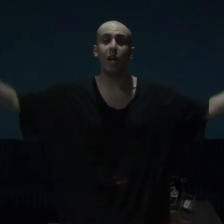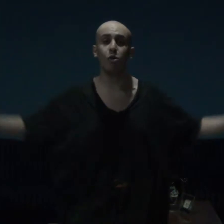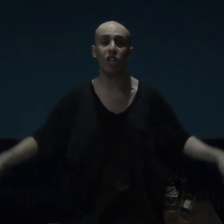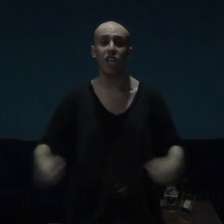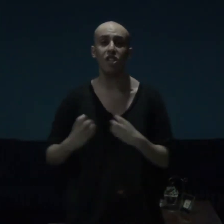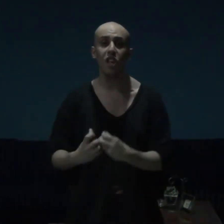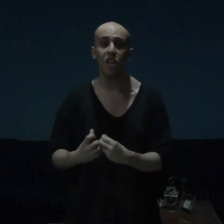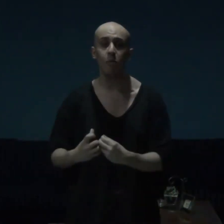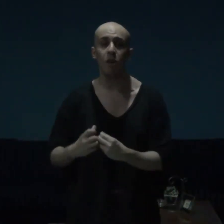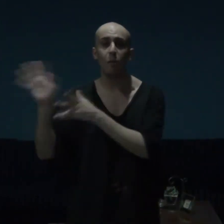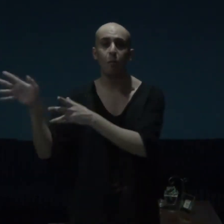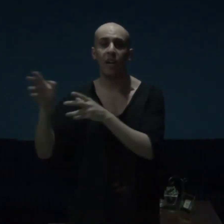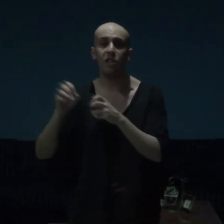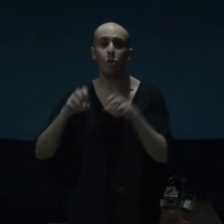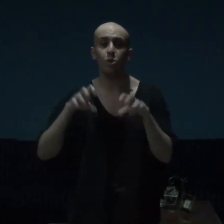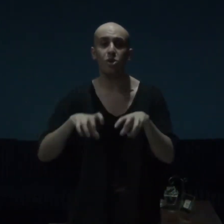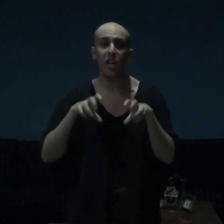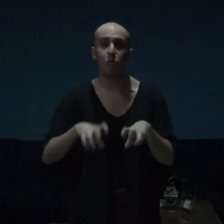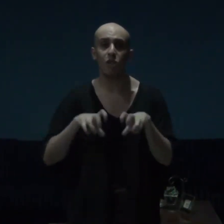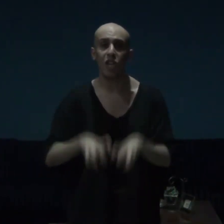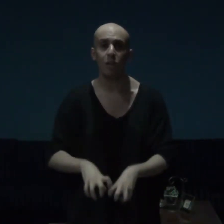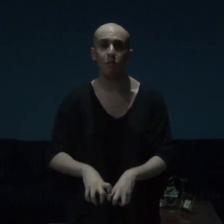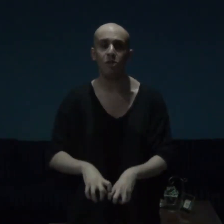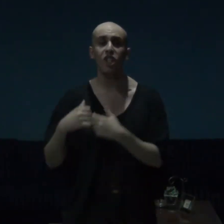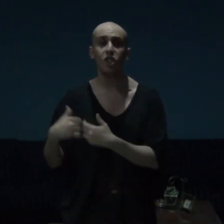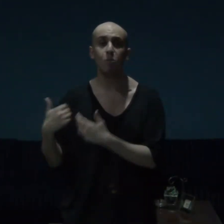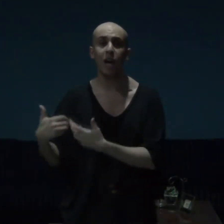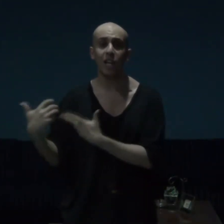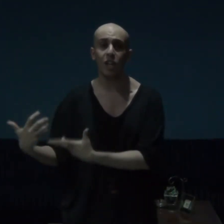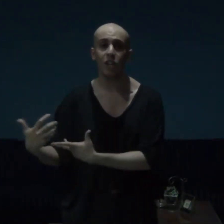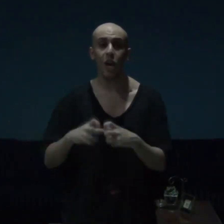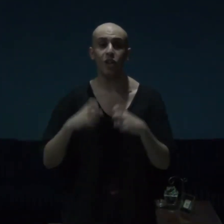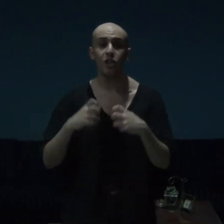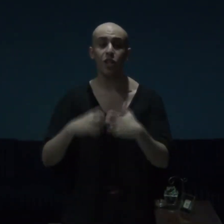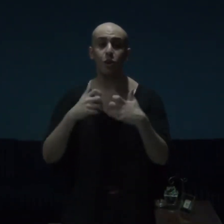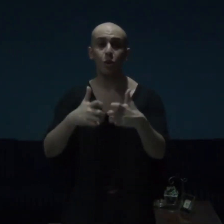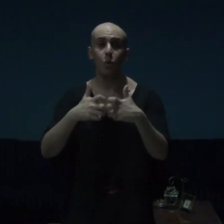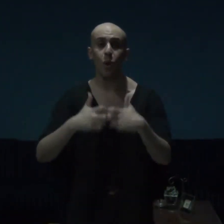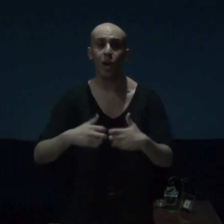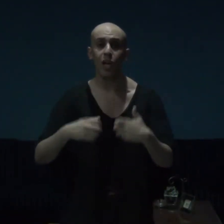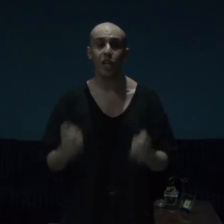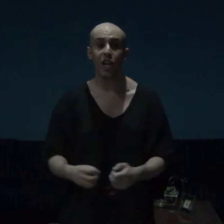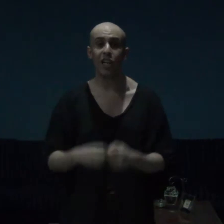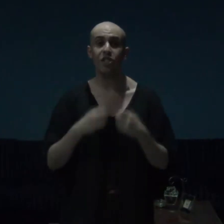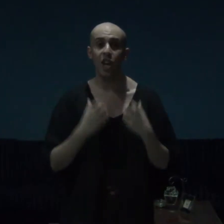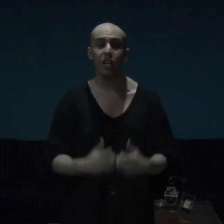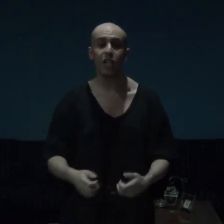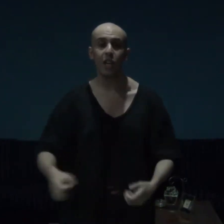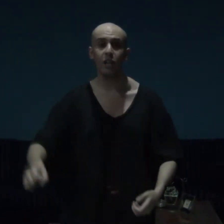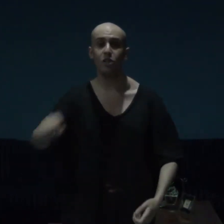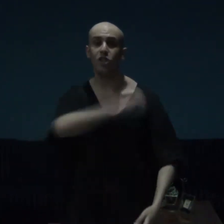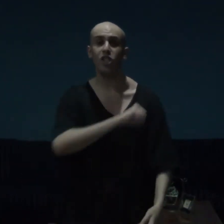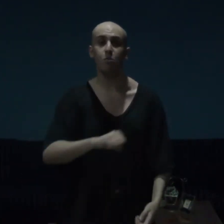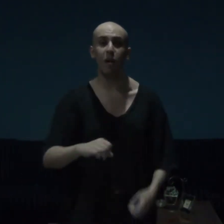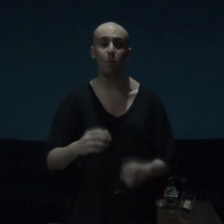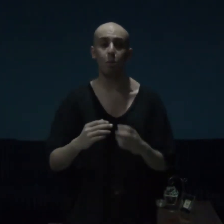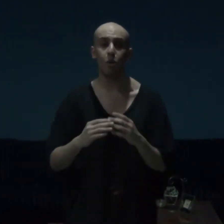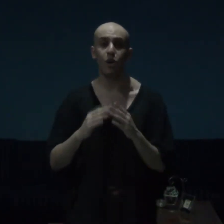a name, the man who's now named Ishmael, and Iko Uwe, guys and gals, is my boy,